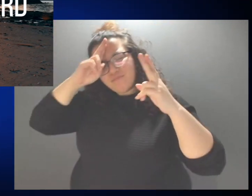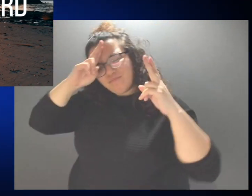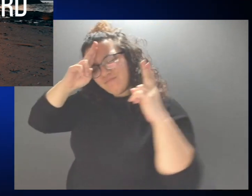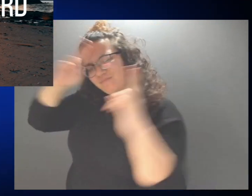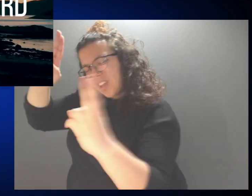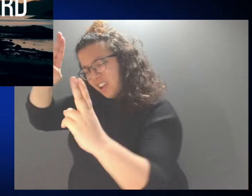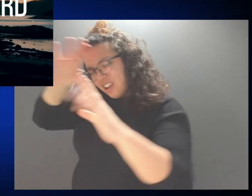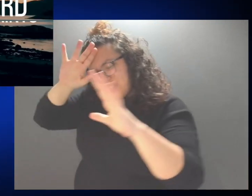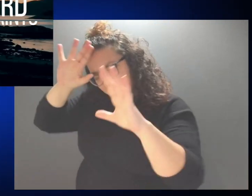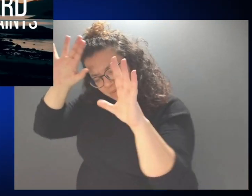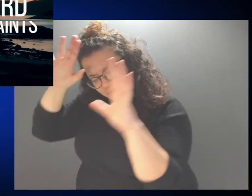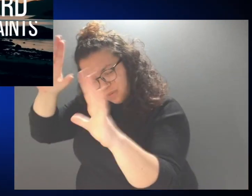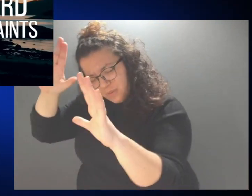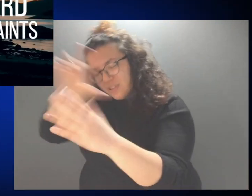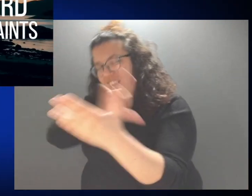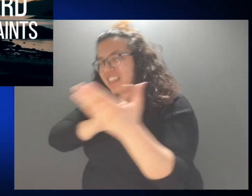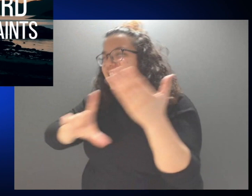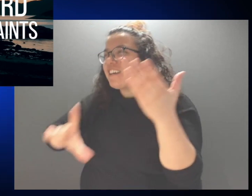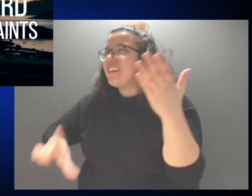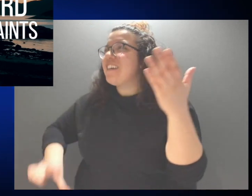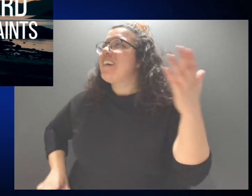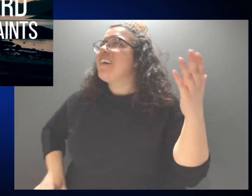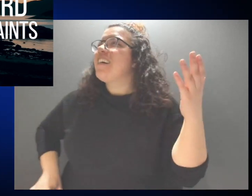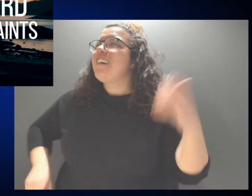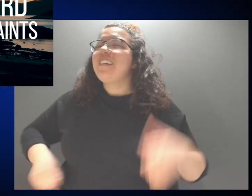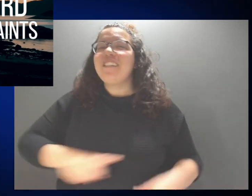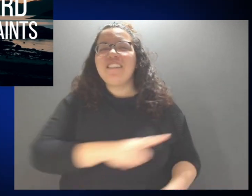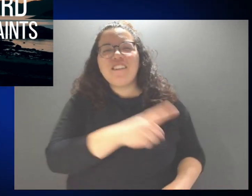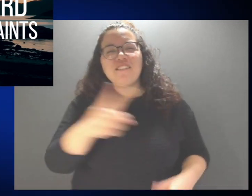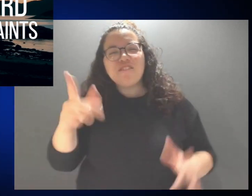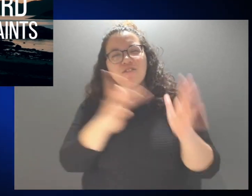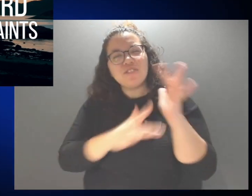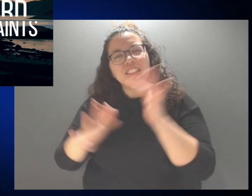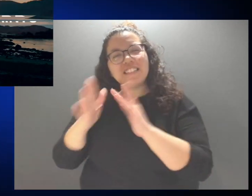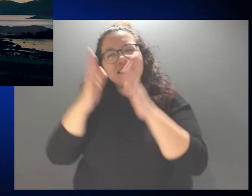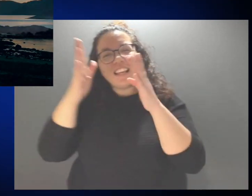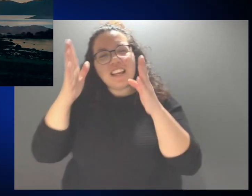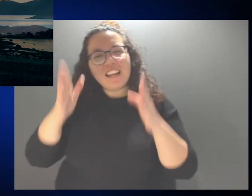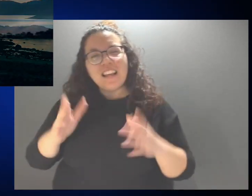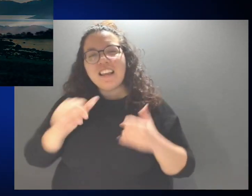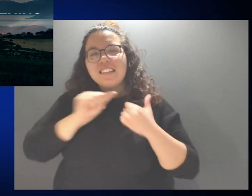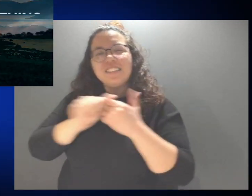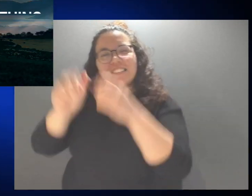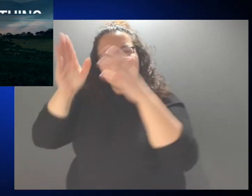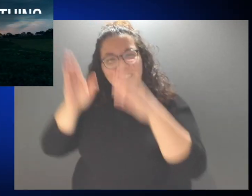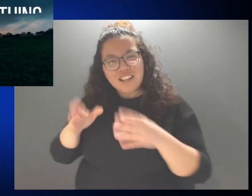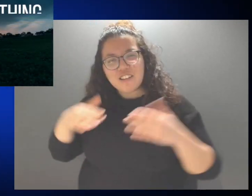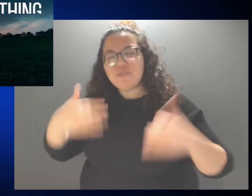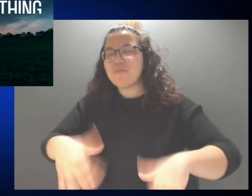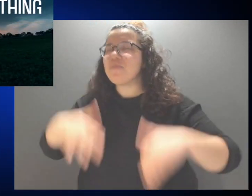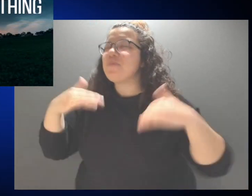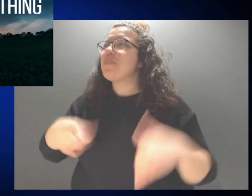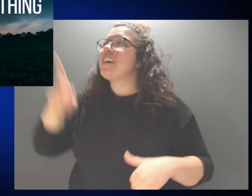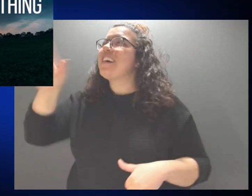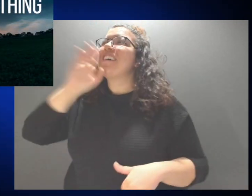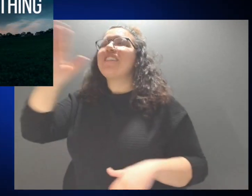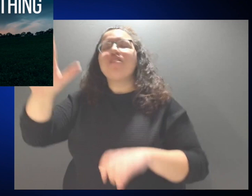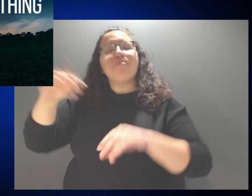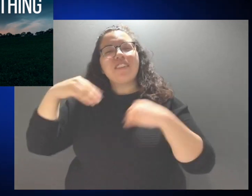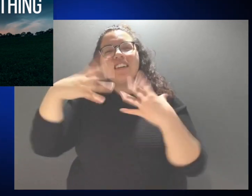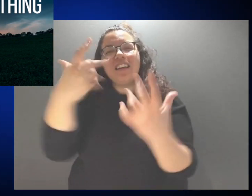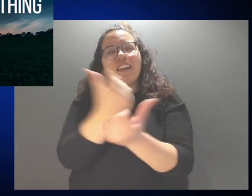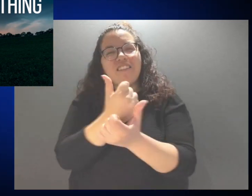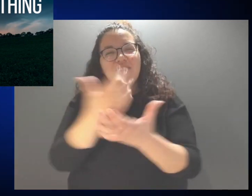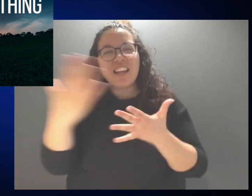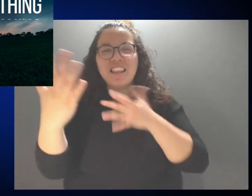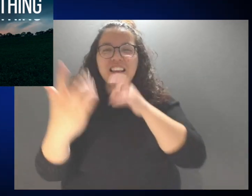Oh Lord Don't you say, he'll give you everything